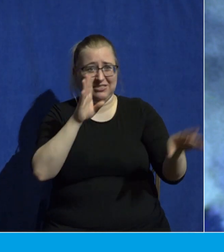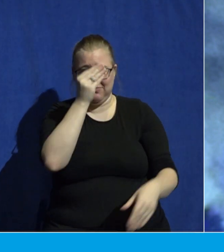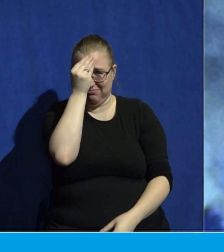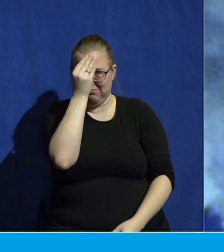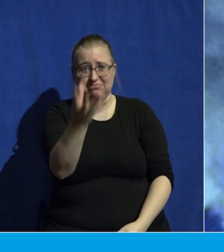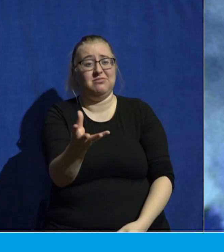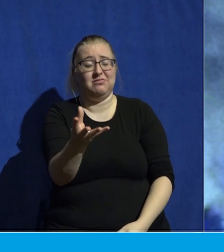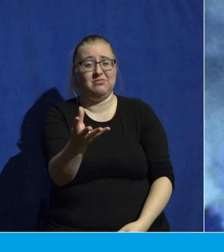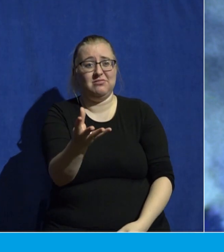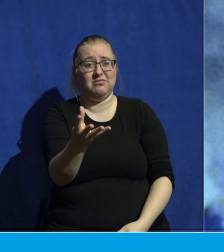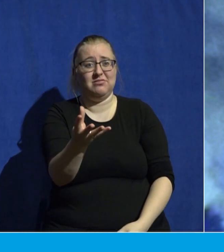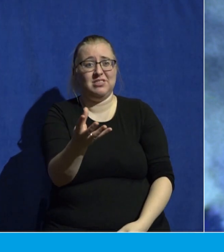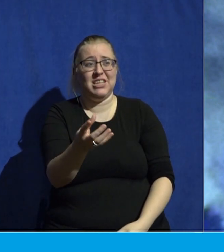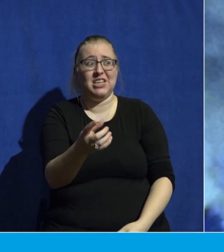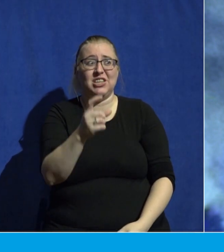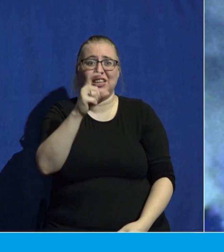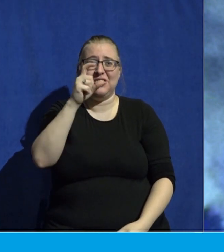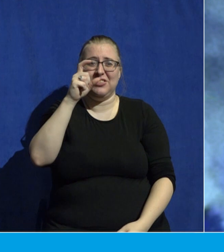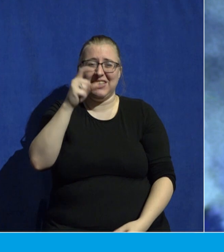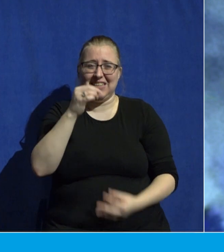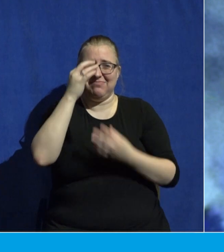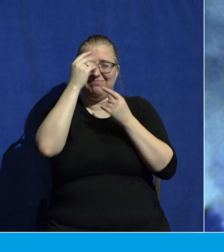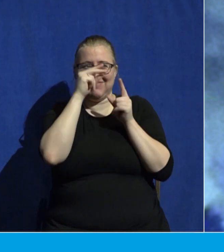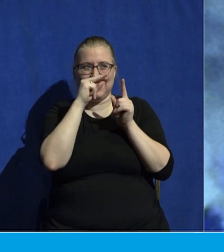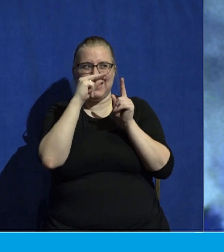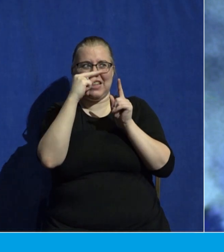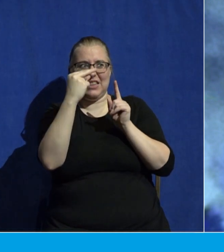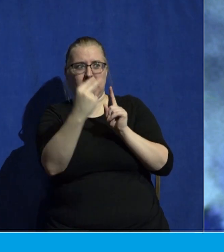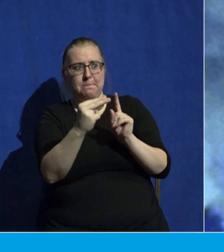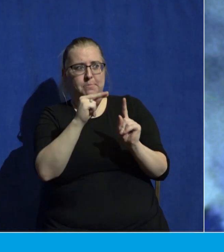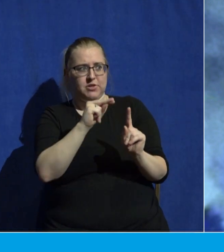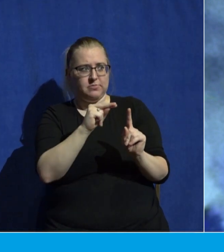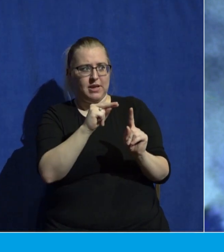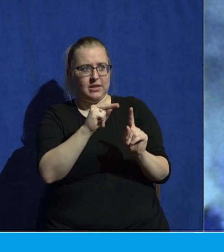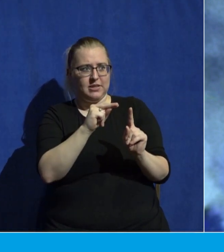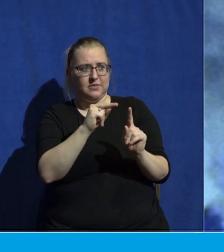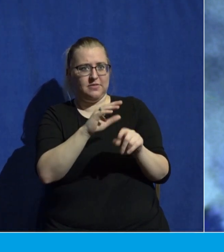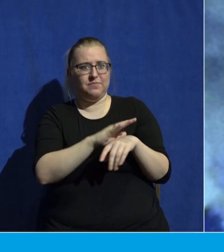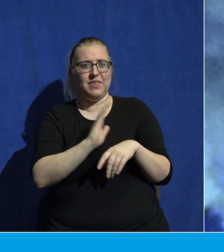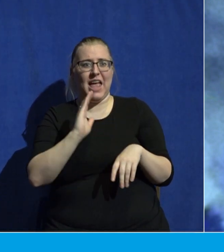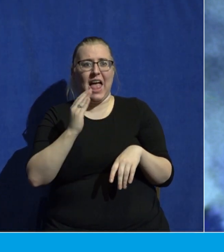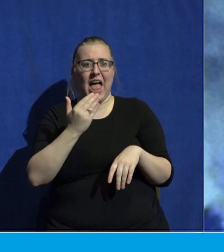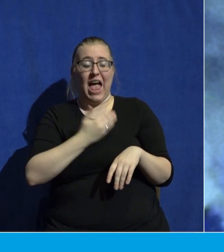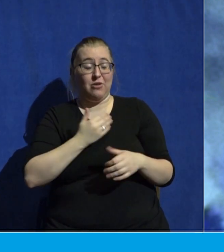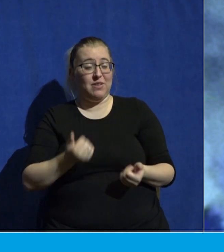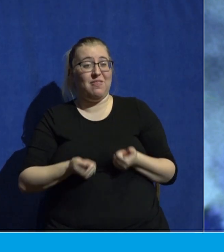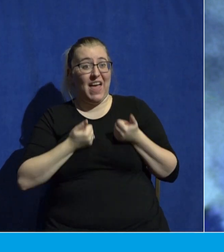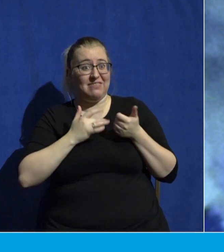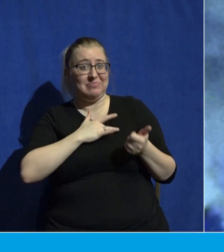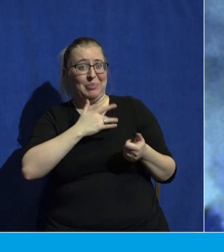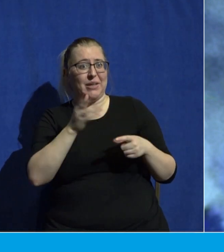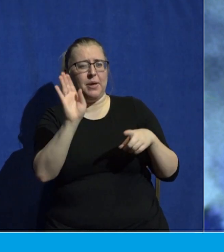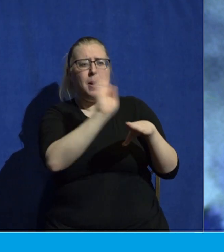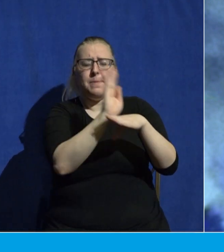is needed perspective for us whose lives are so busy and so distracted.